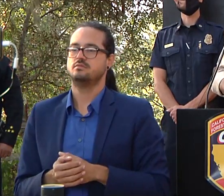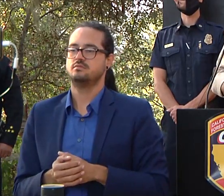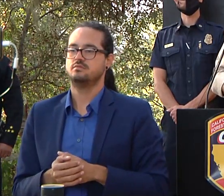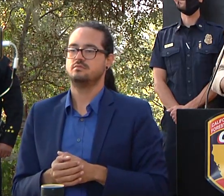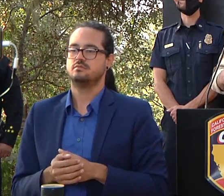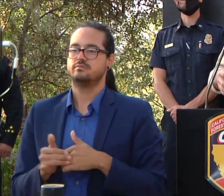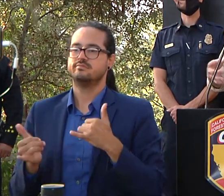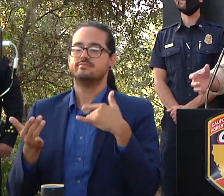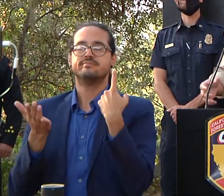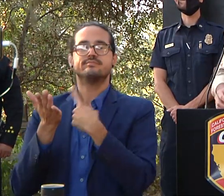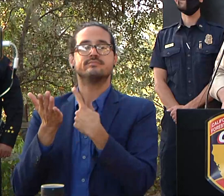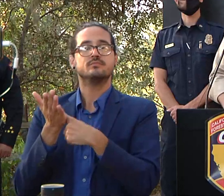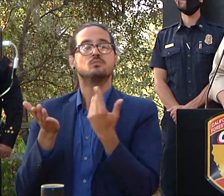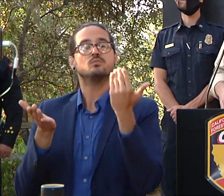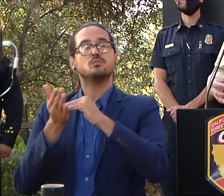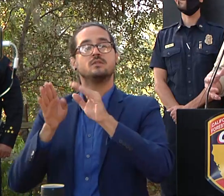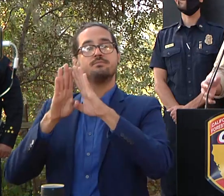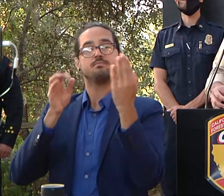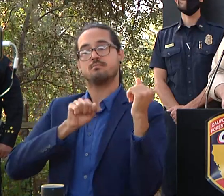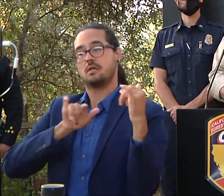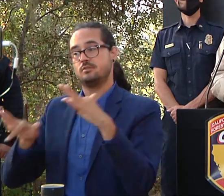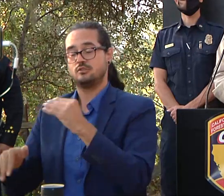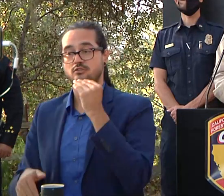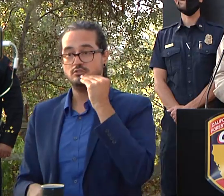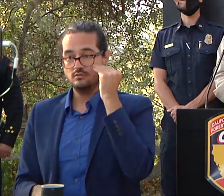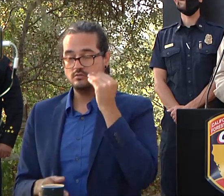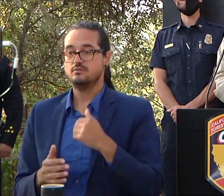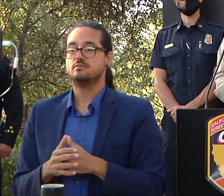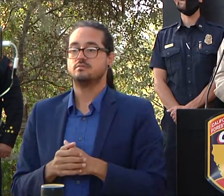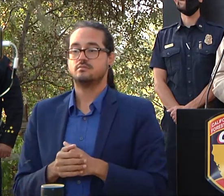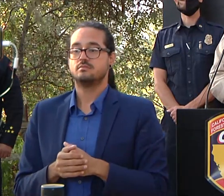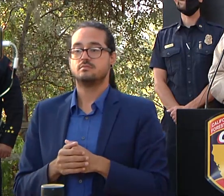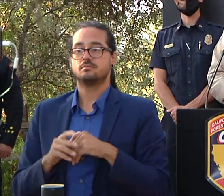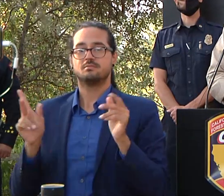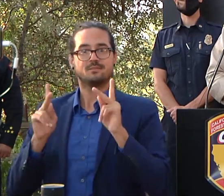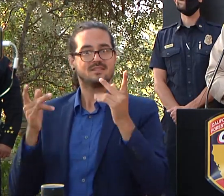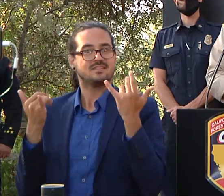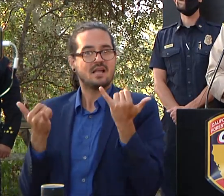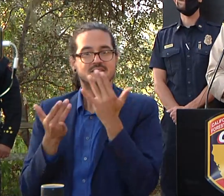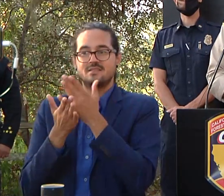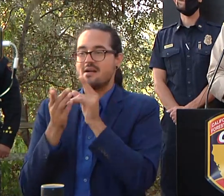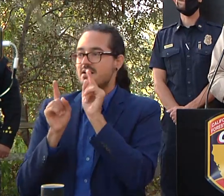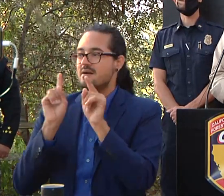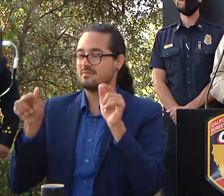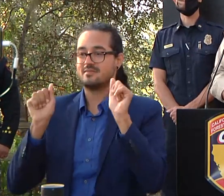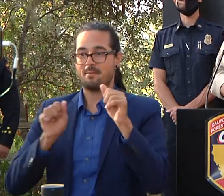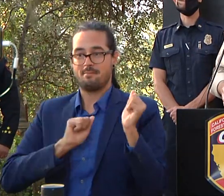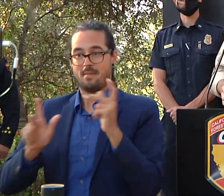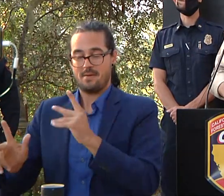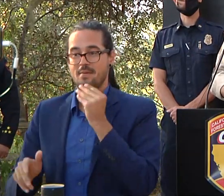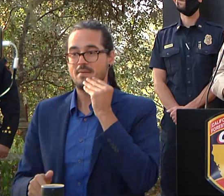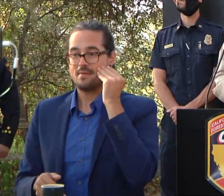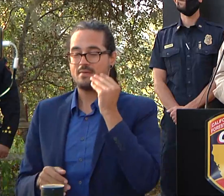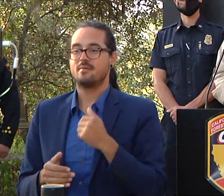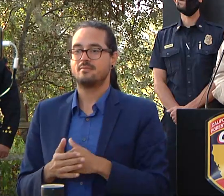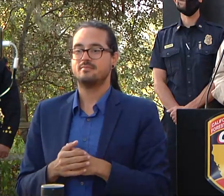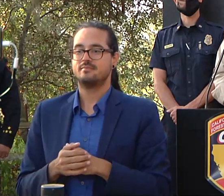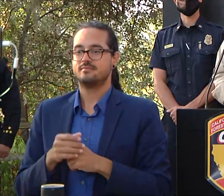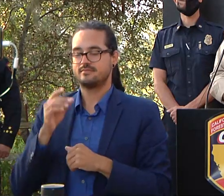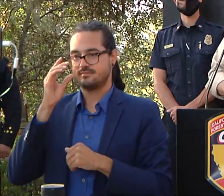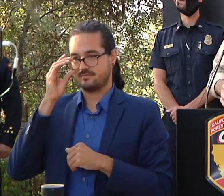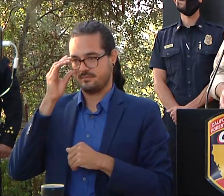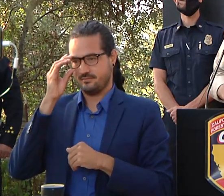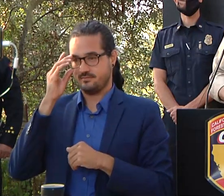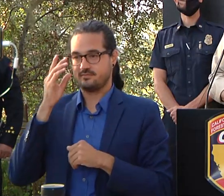uh as we start as people are able to start going home one is is to be vigilant again we're going to be in these areas but